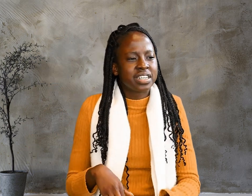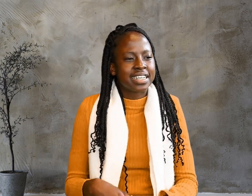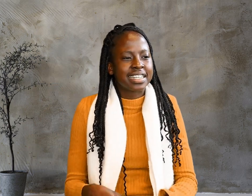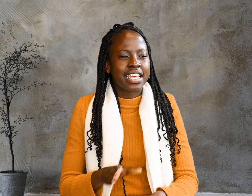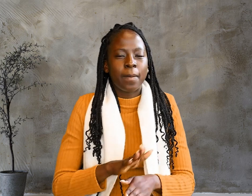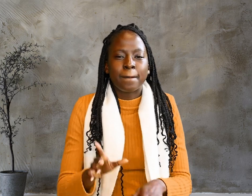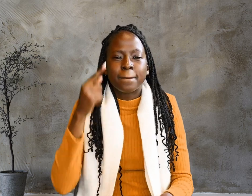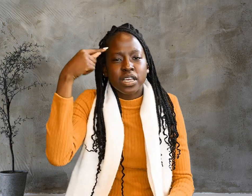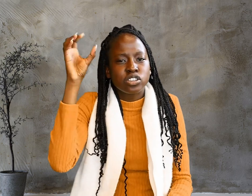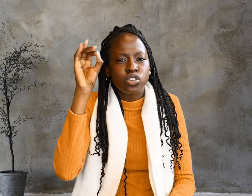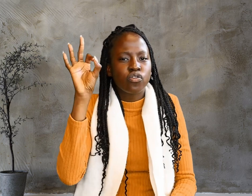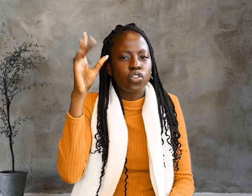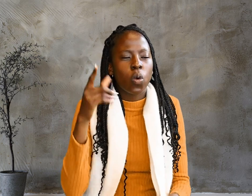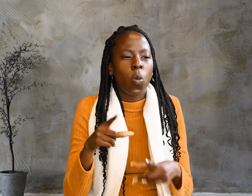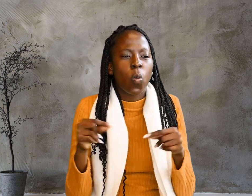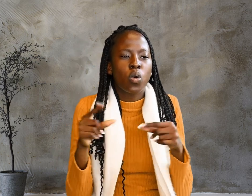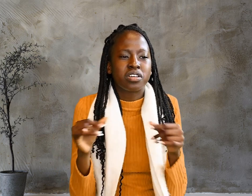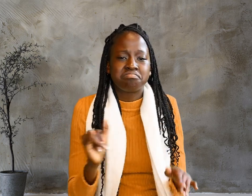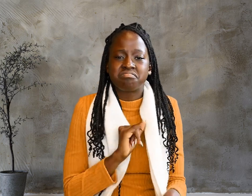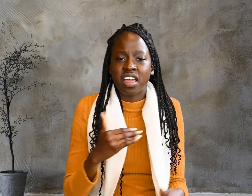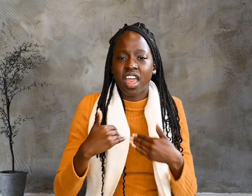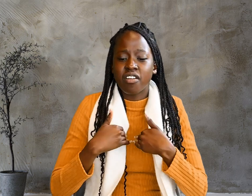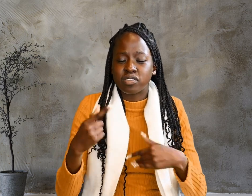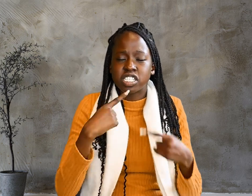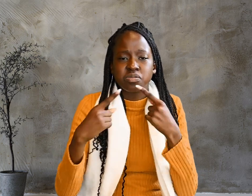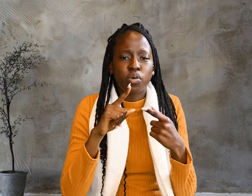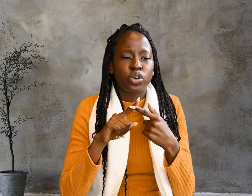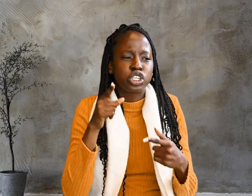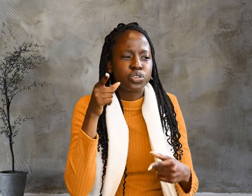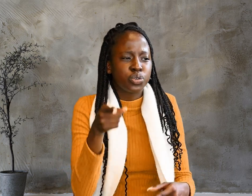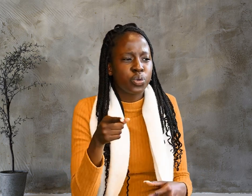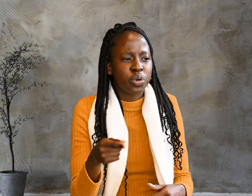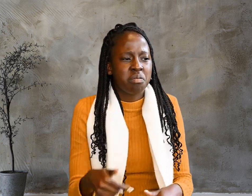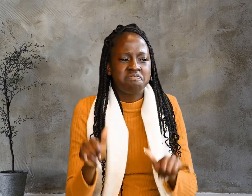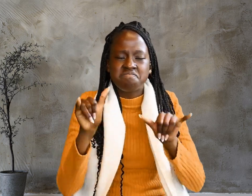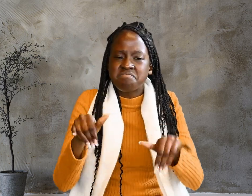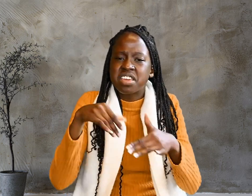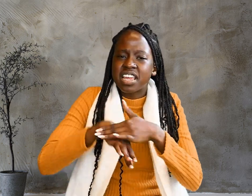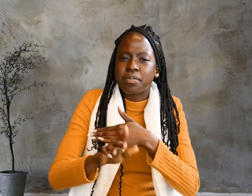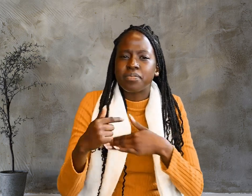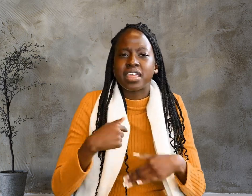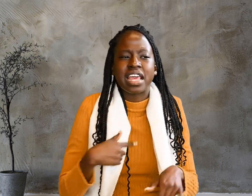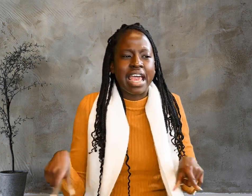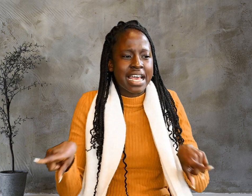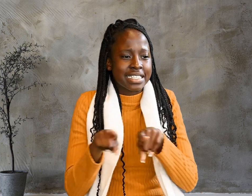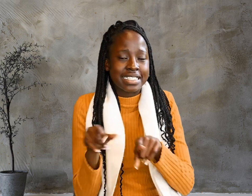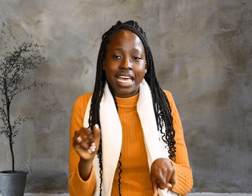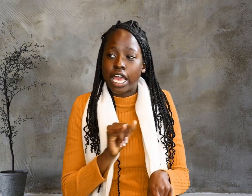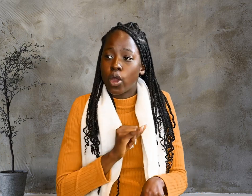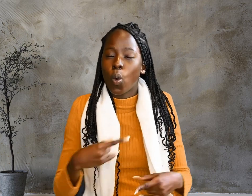I have spoken to you. Remain in me as I also remain in you.